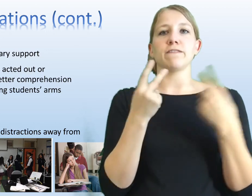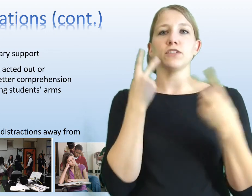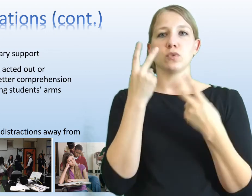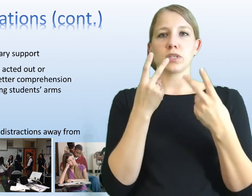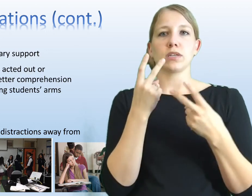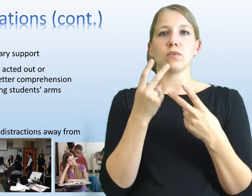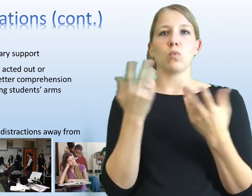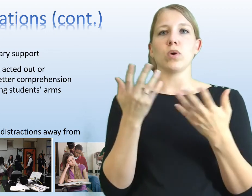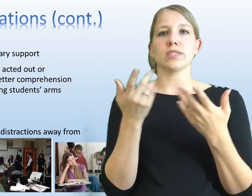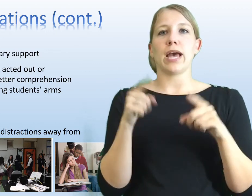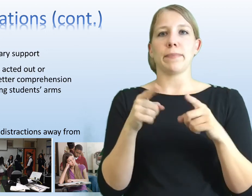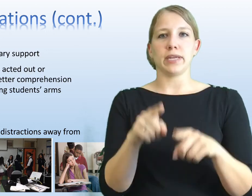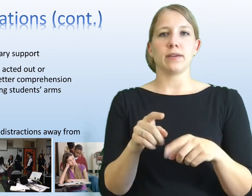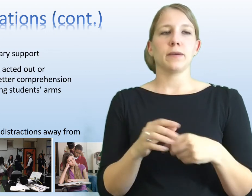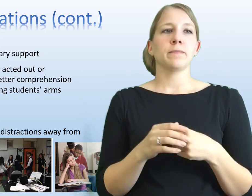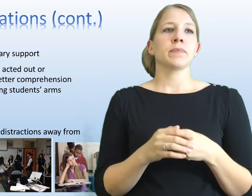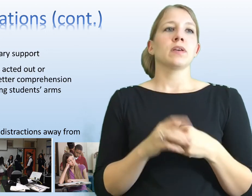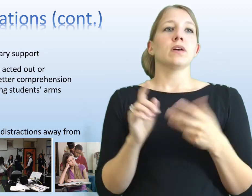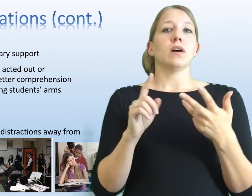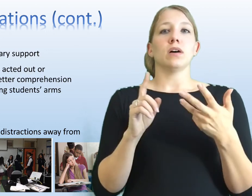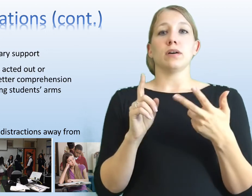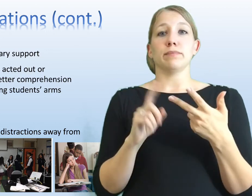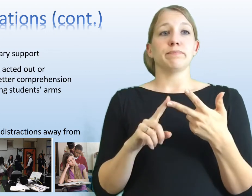understand visually what's happening.